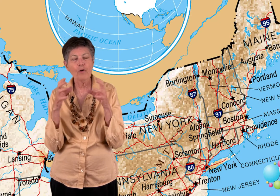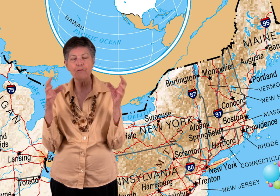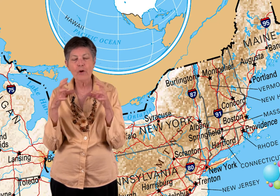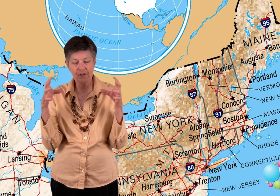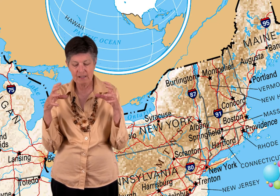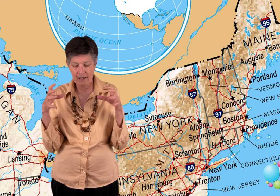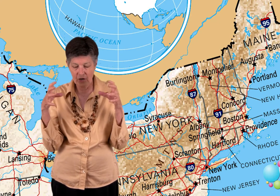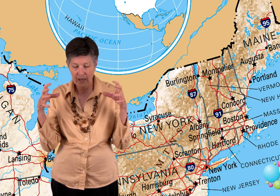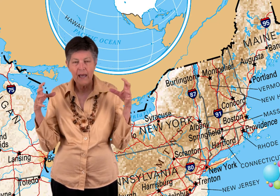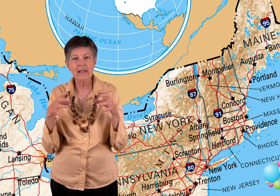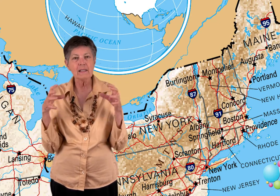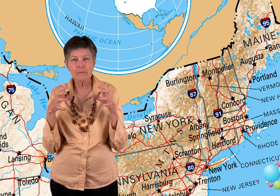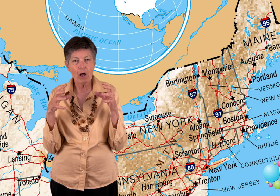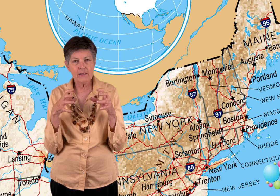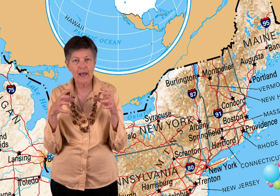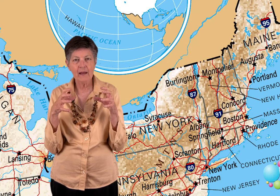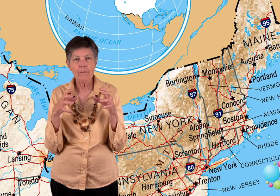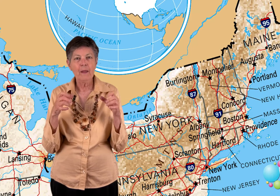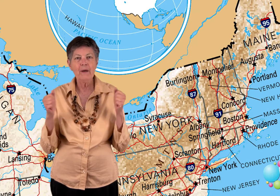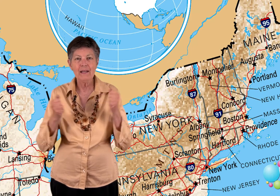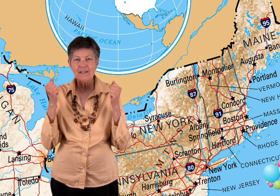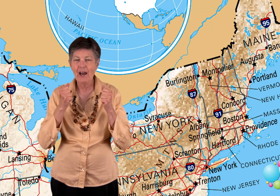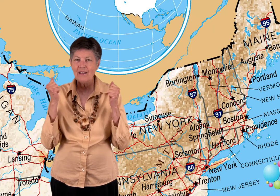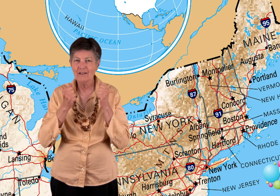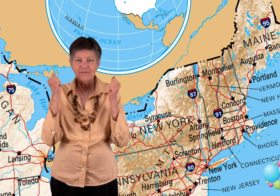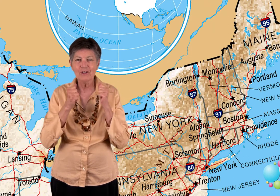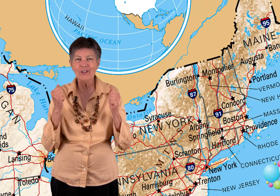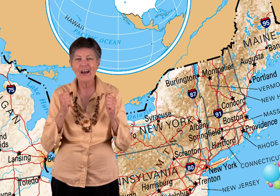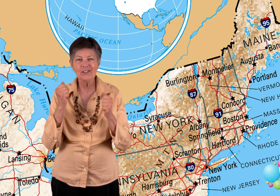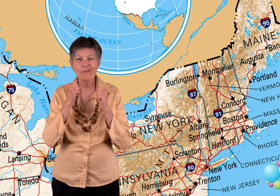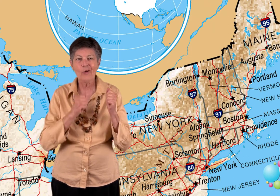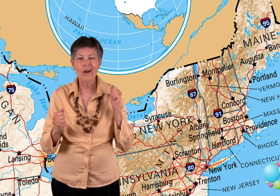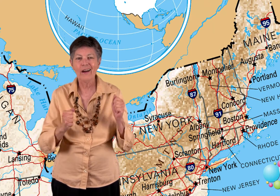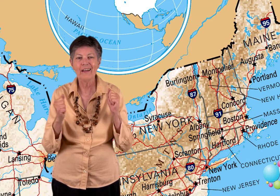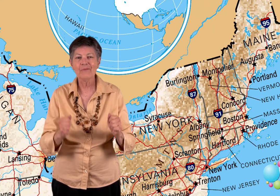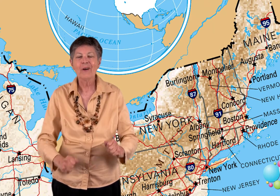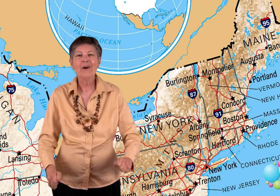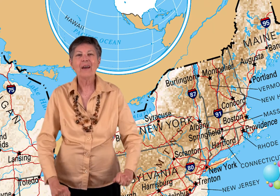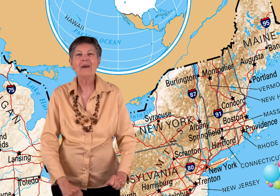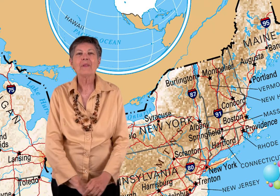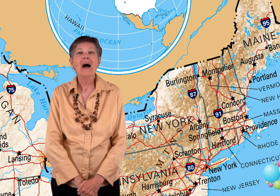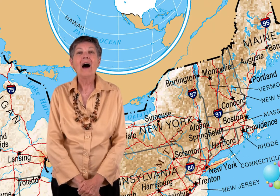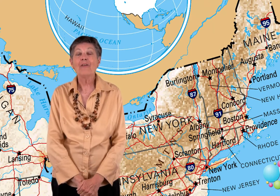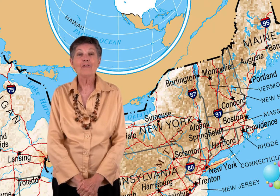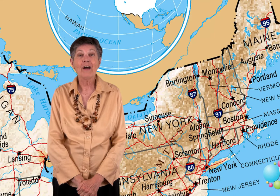44th in size, sorry, it's a small state, but it's got a lot of stuff going on in it. Okay, other fun